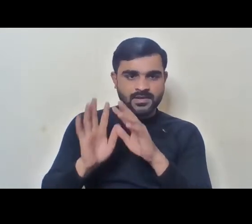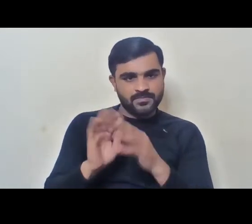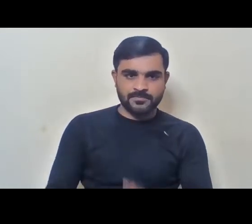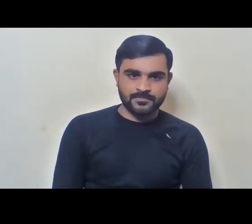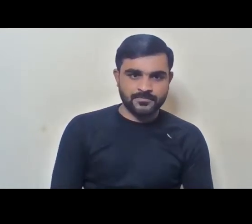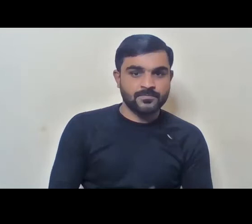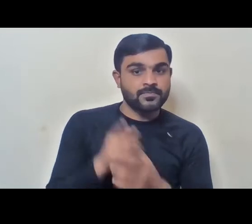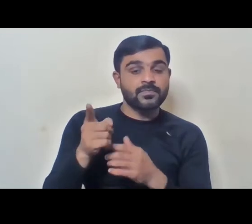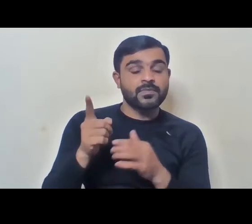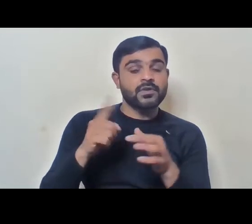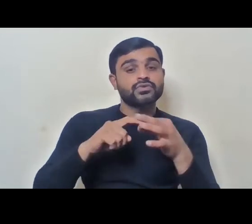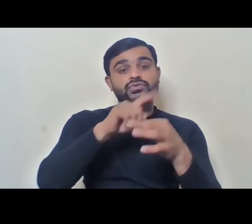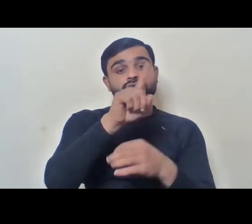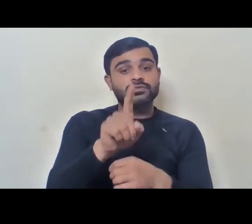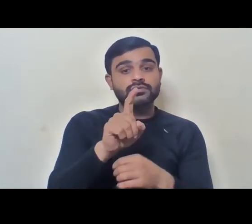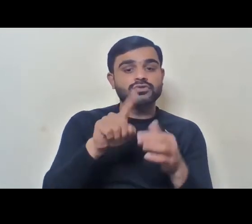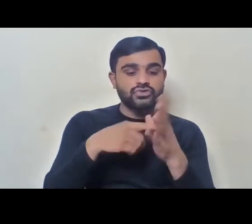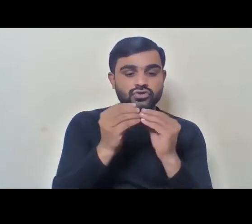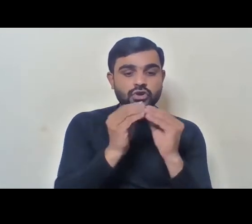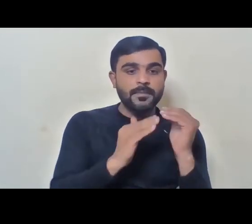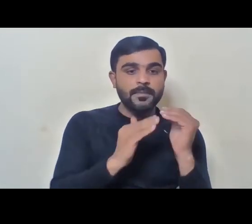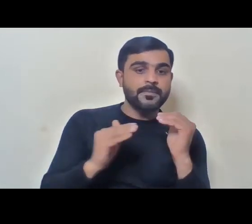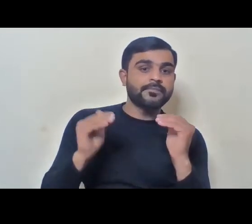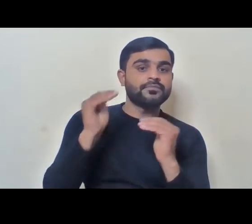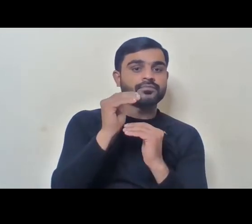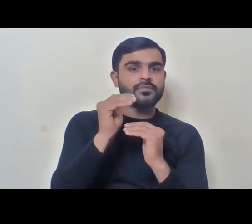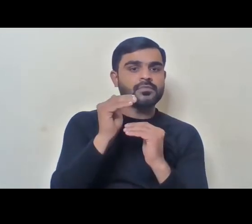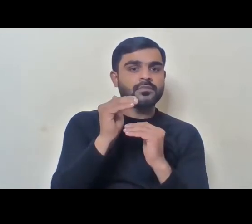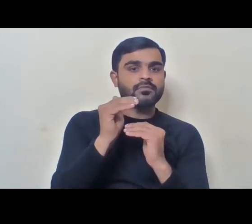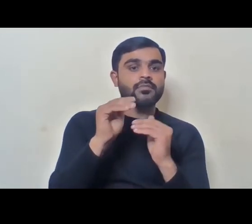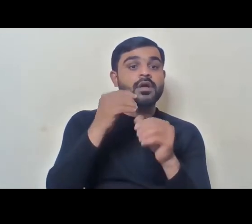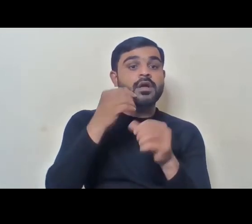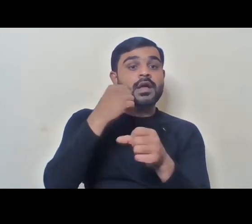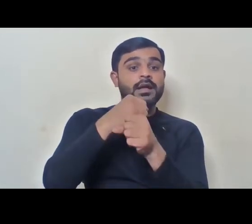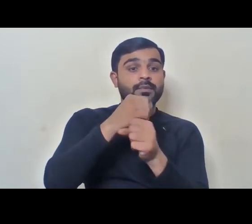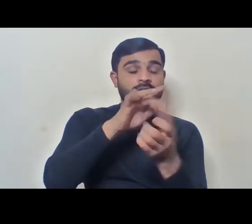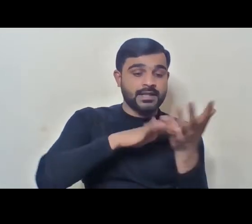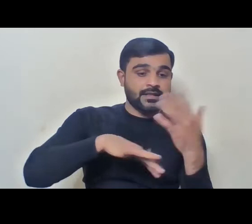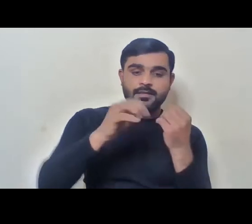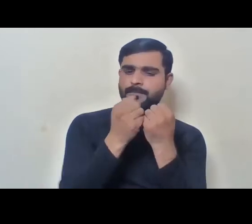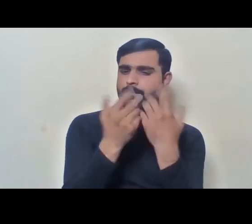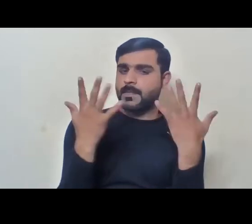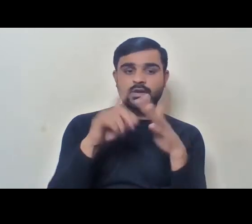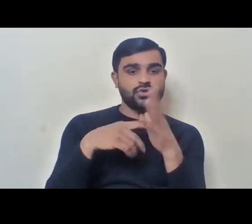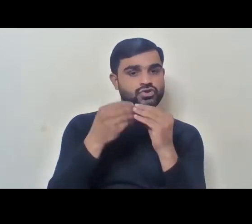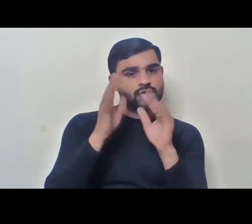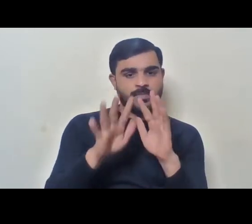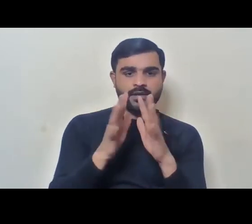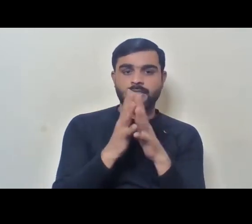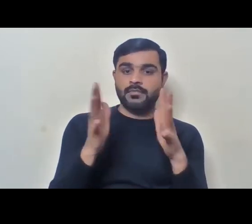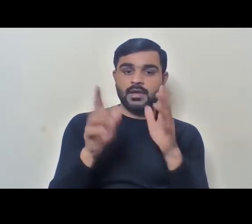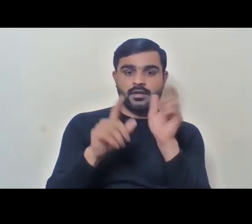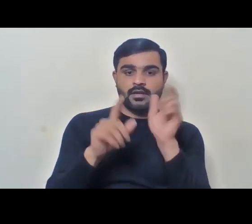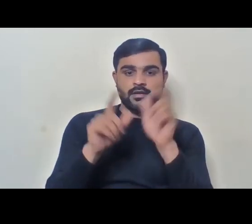Then the question came of promotions. Now, in the government sector, there are many posts which many of you,